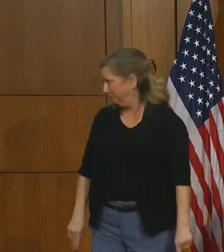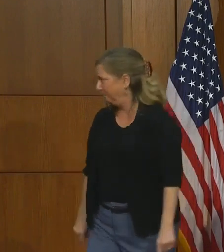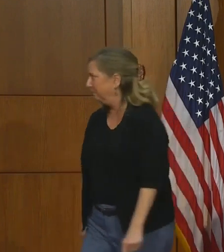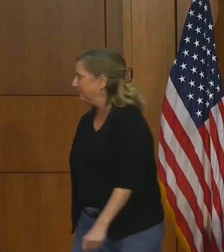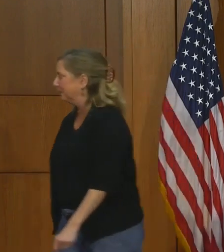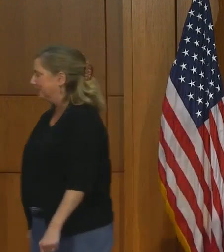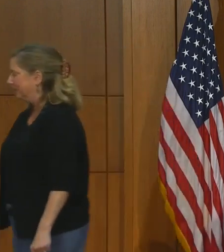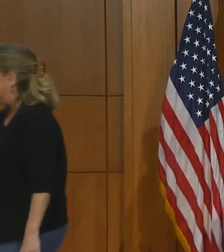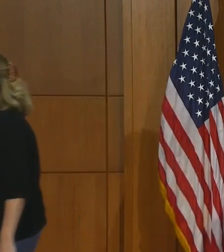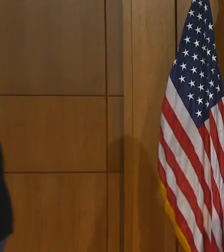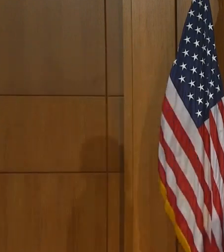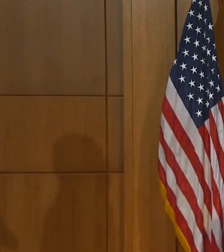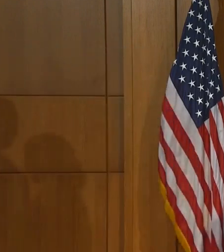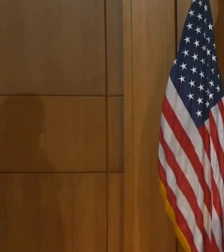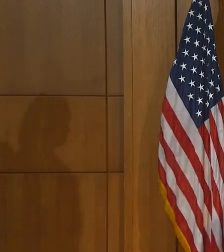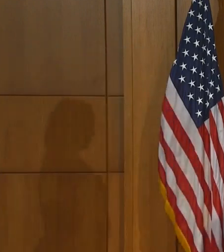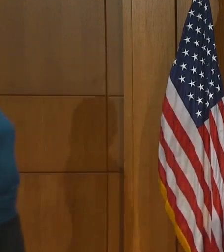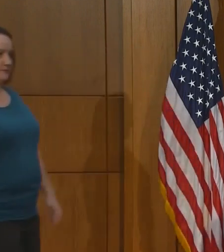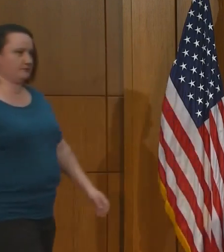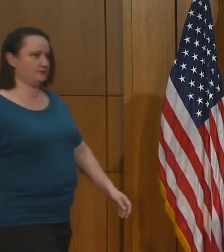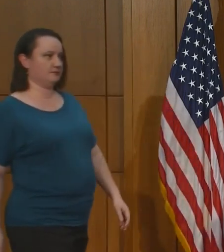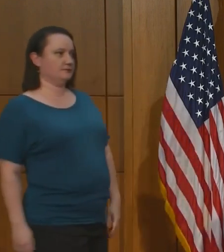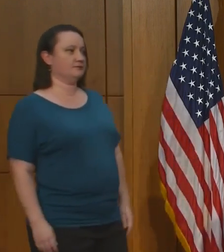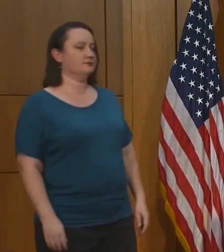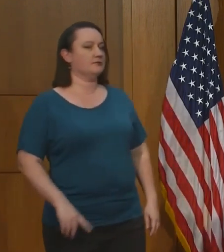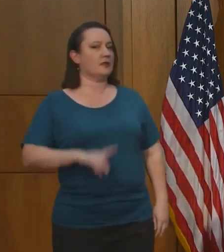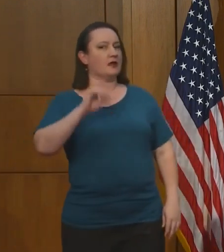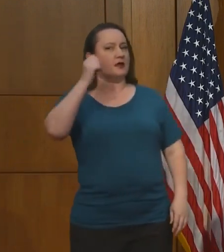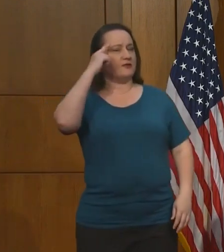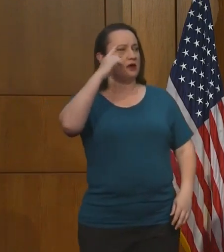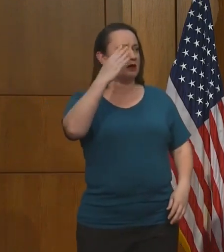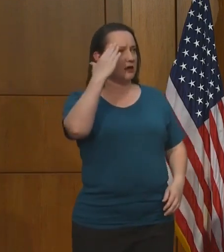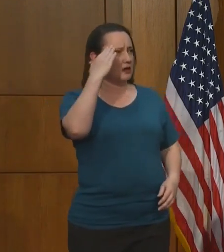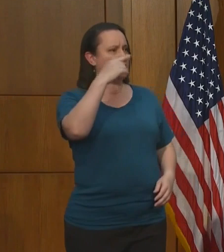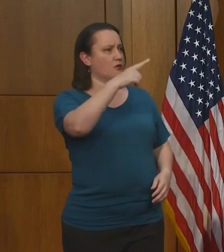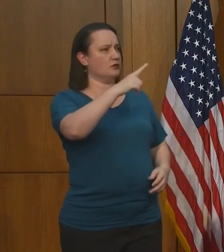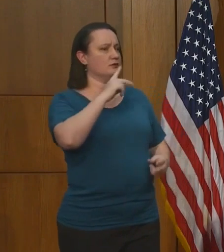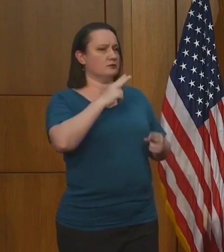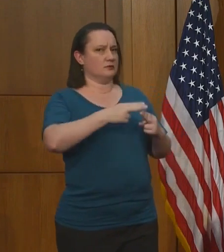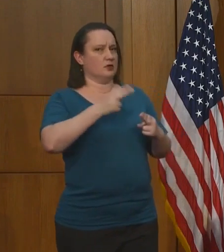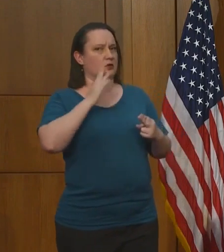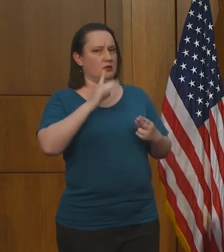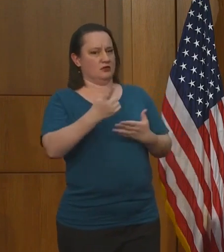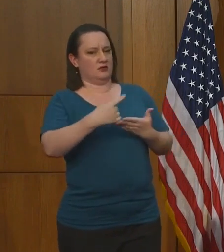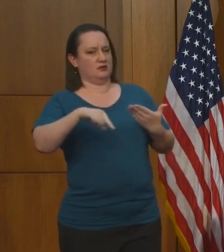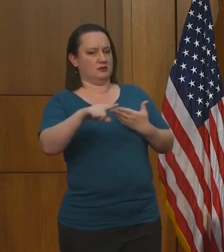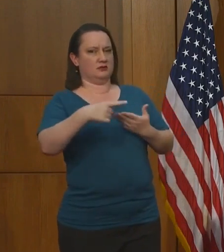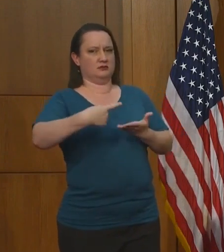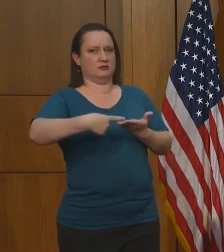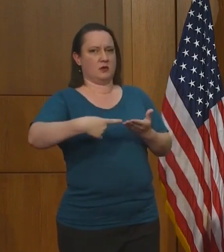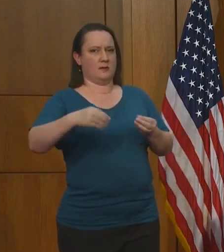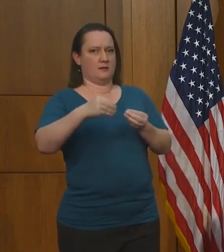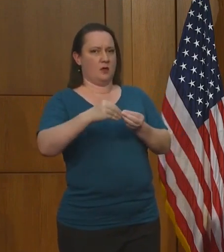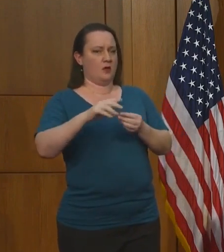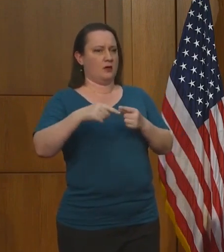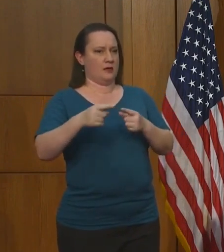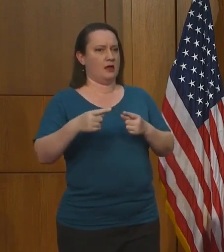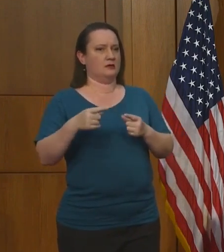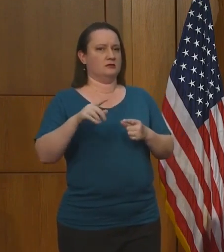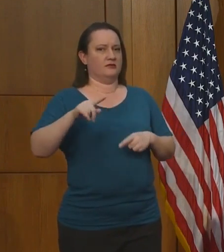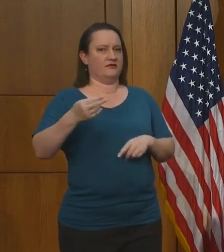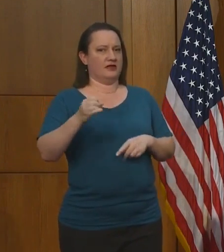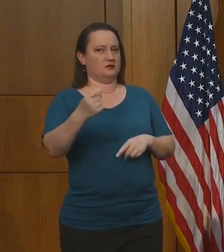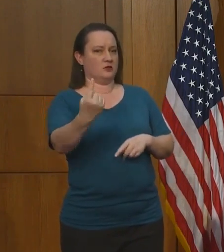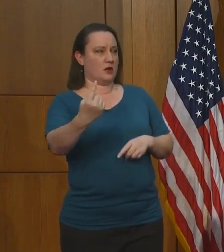You mentioned it's going to talk about it more next week, but yesterday Mayor LeBar Stoney said that he had written requesting at least